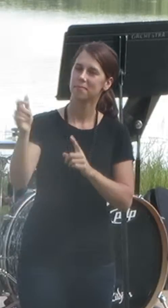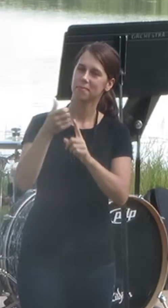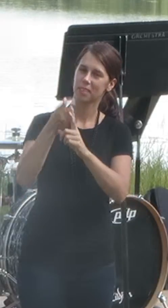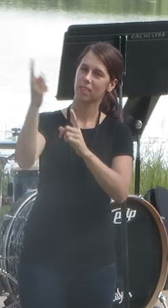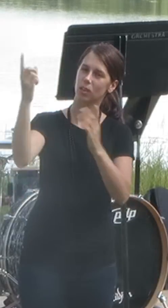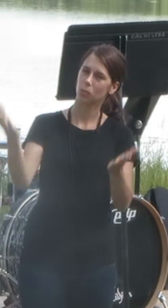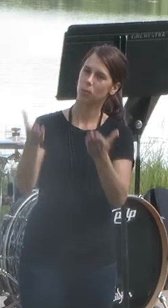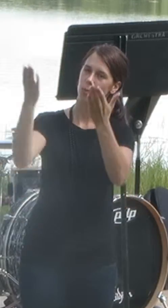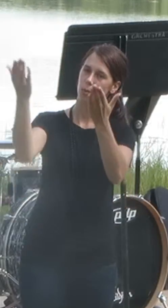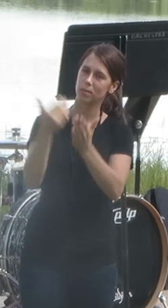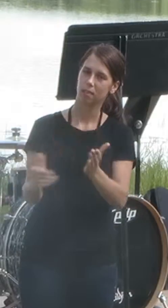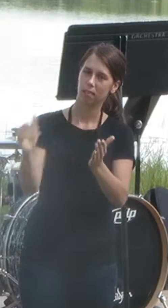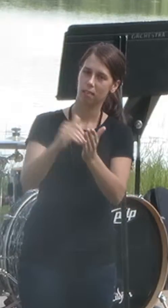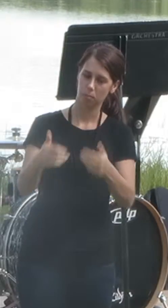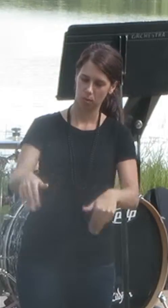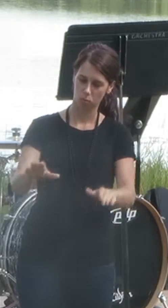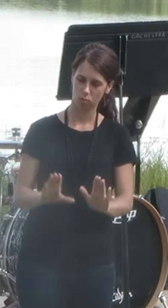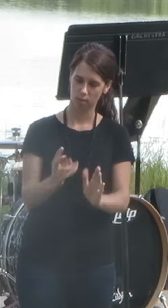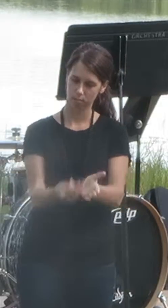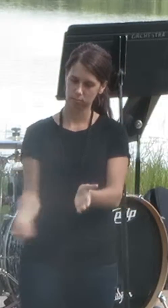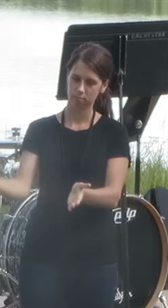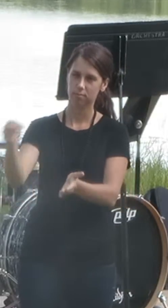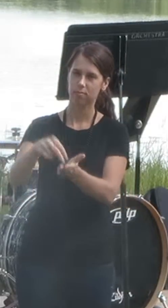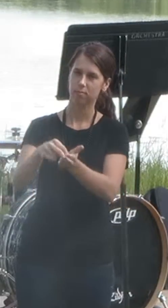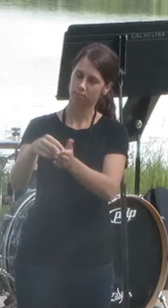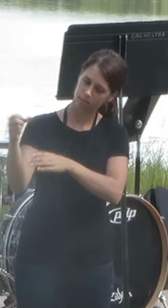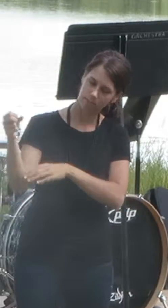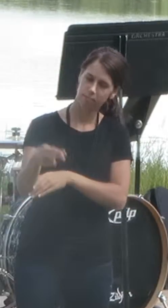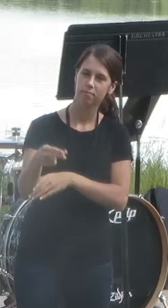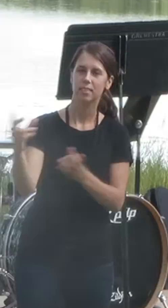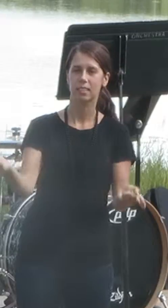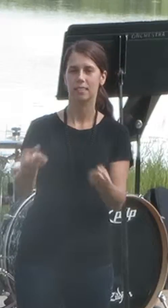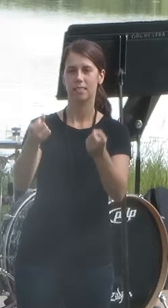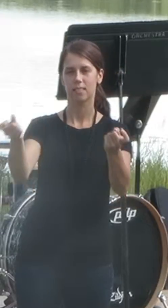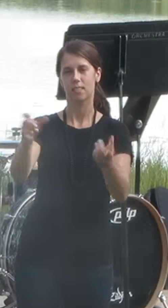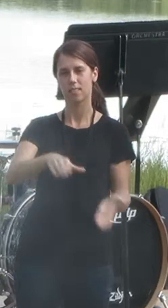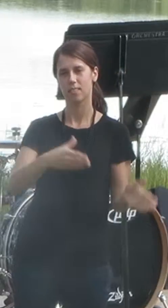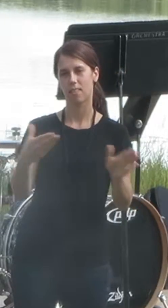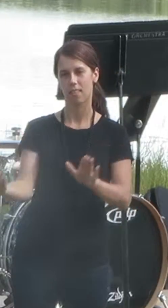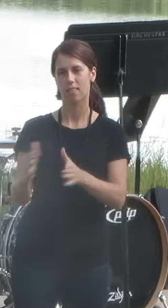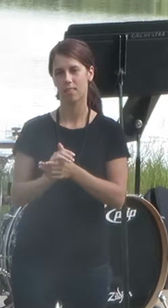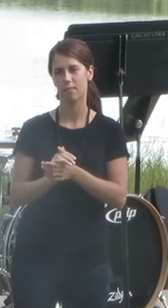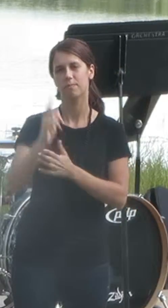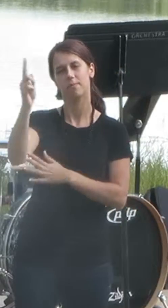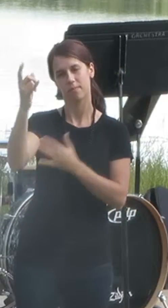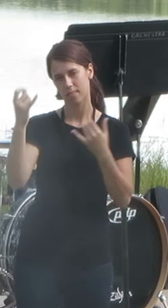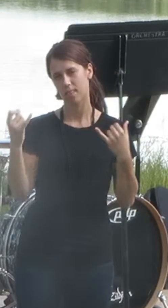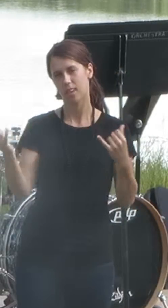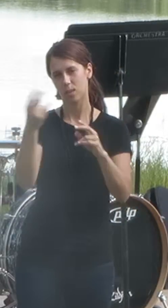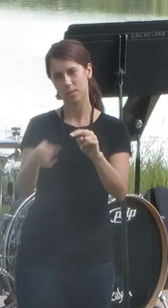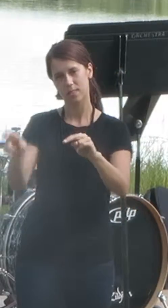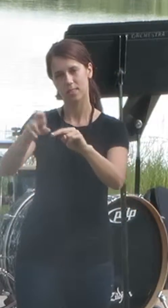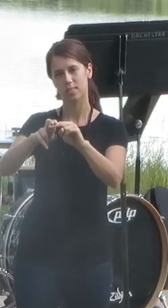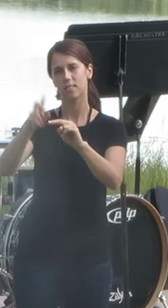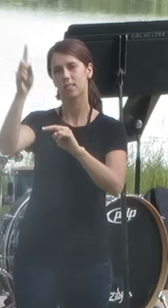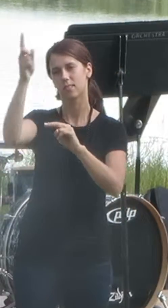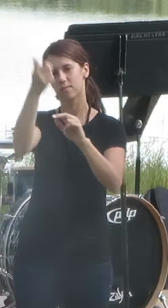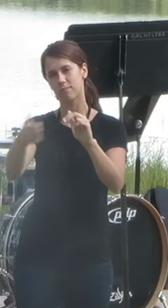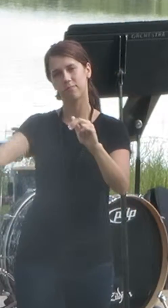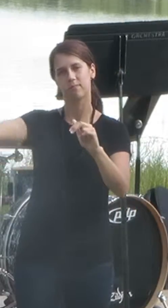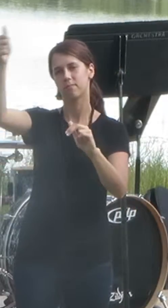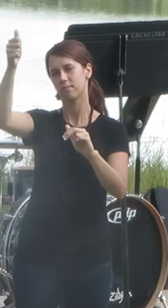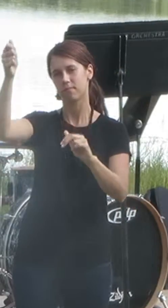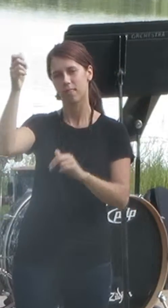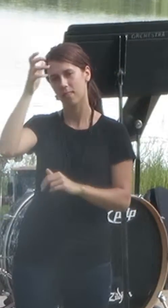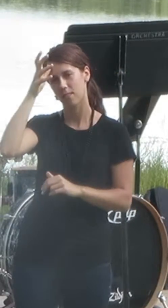rose again from the grave, conquering sin and death. And he now sits at the right hand of